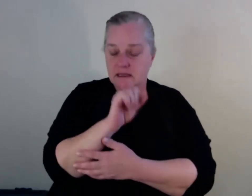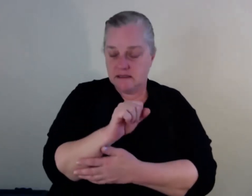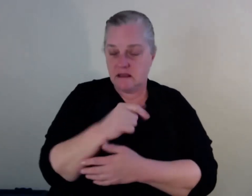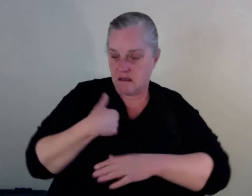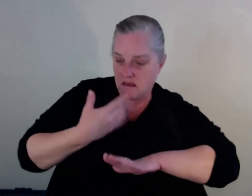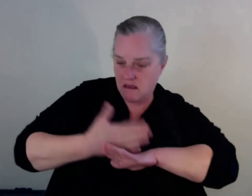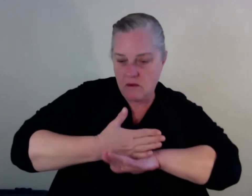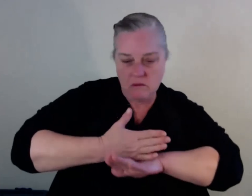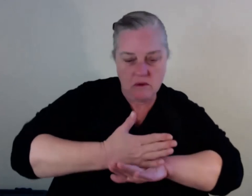hours to pay for my drugs.